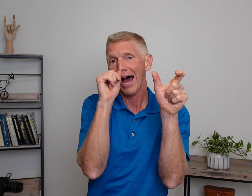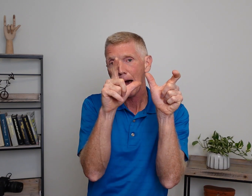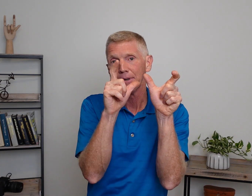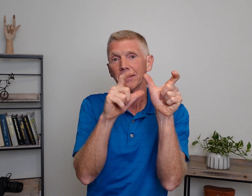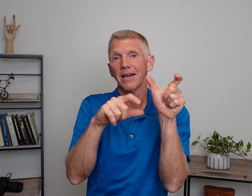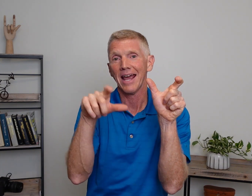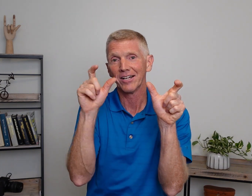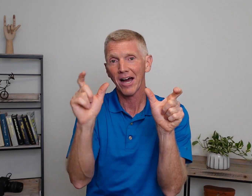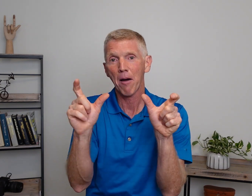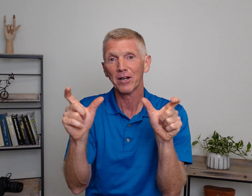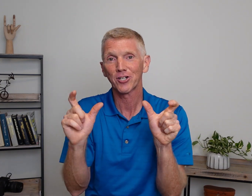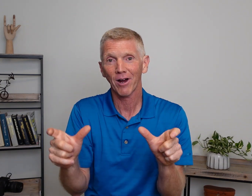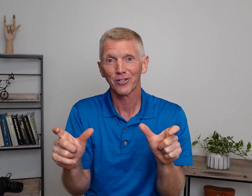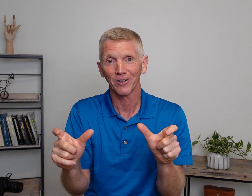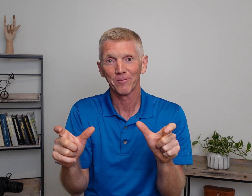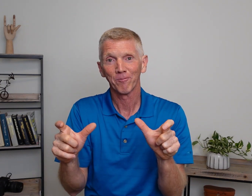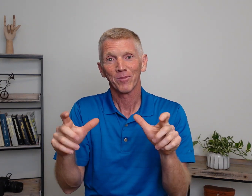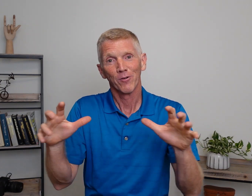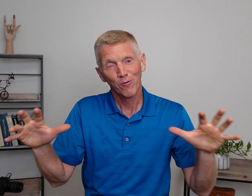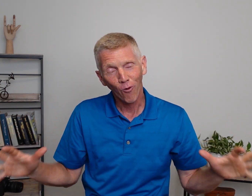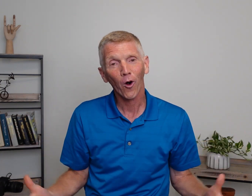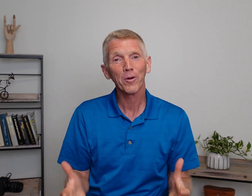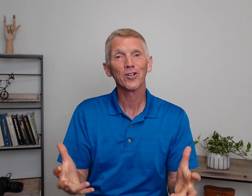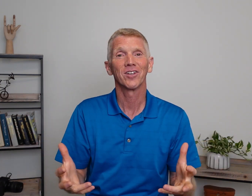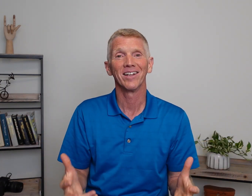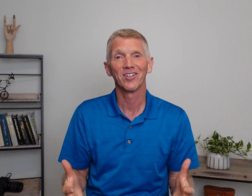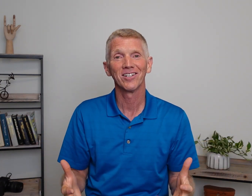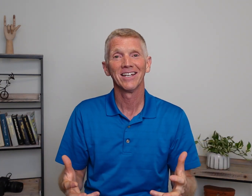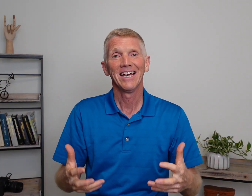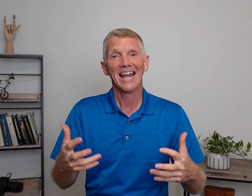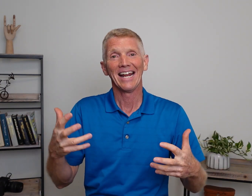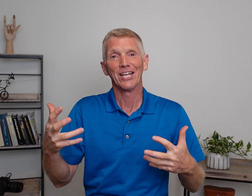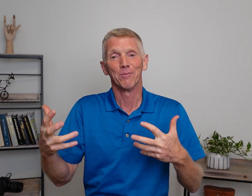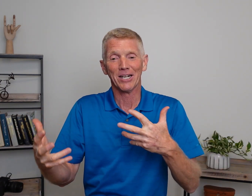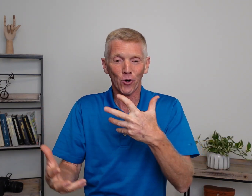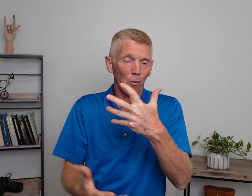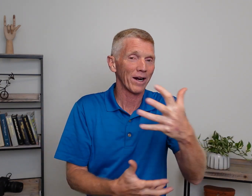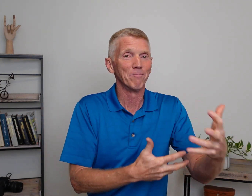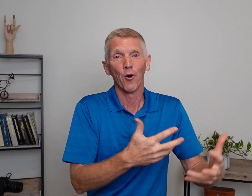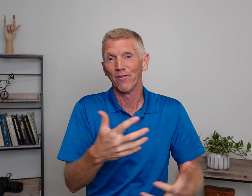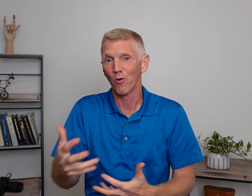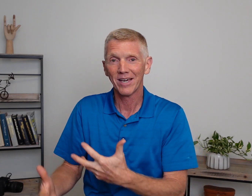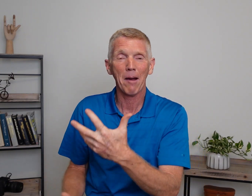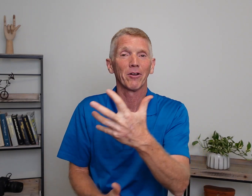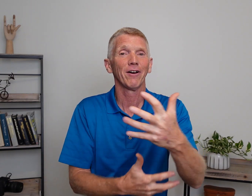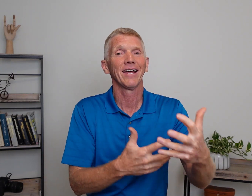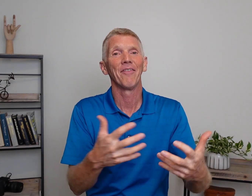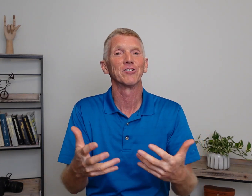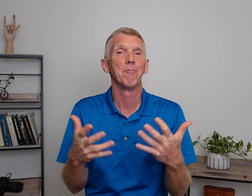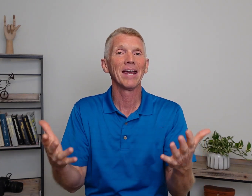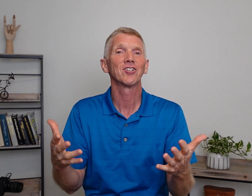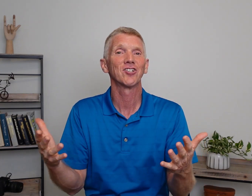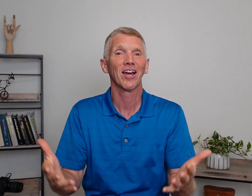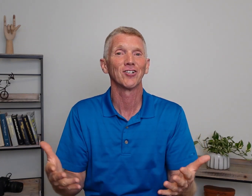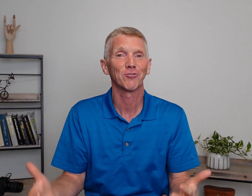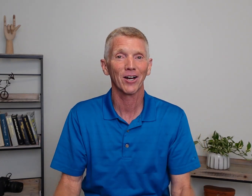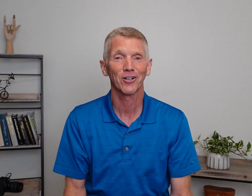topic, and comment structure. Form your sentences and you'll be incorporating both the vocabulary and this basic sentence structure.